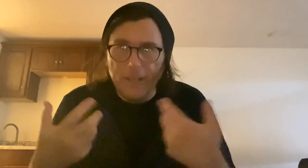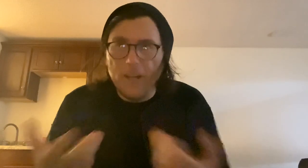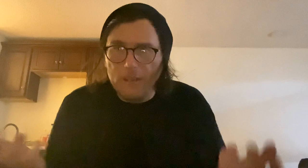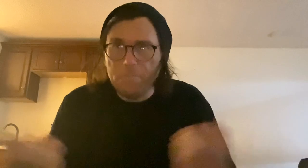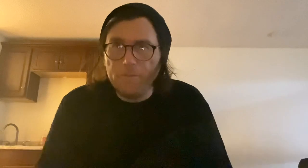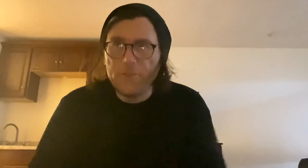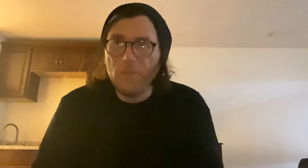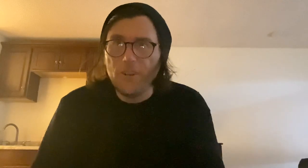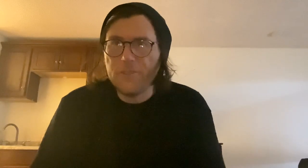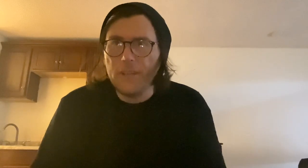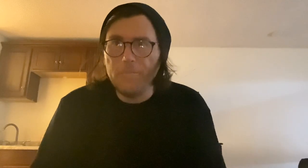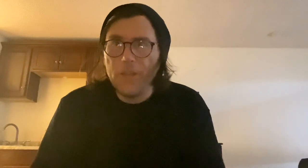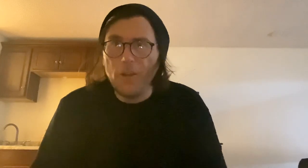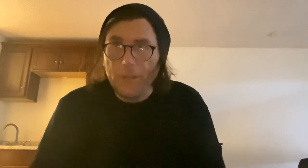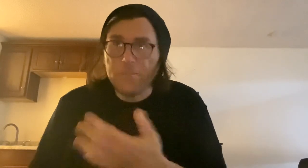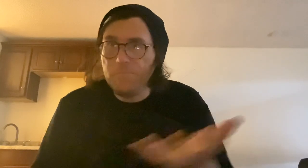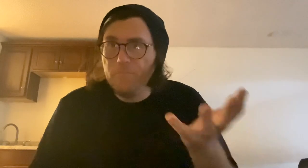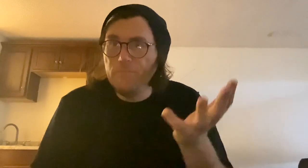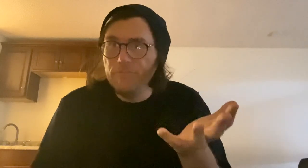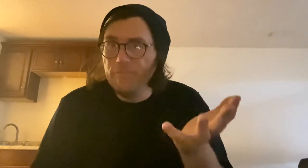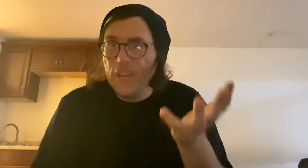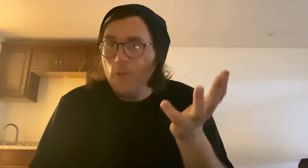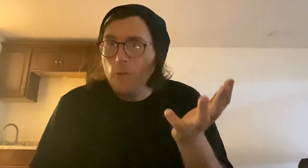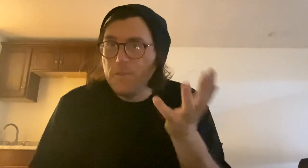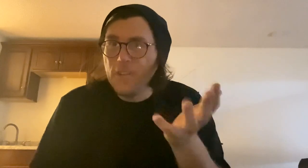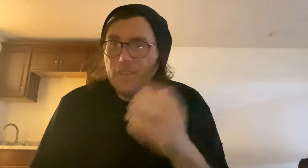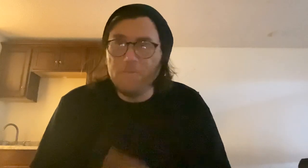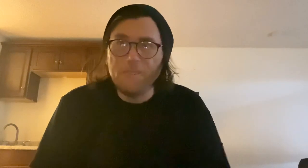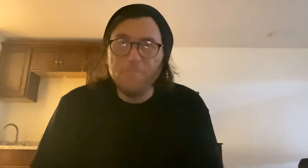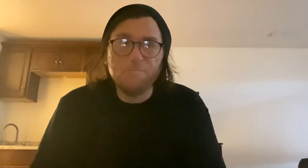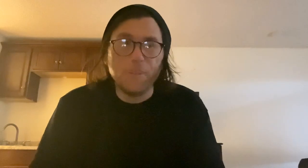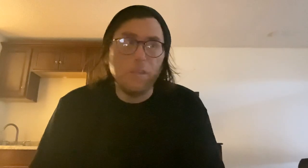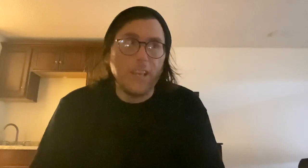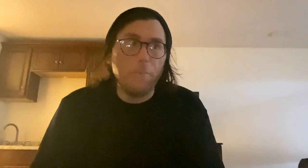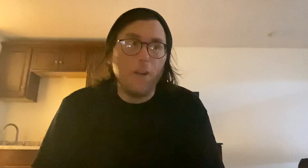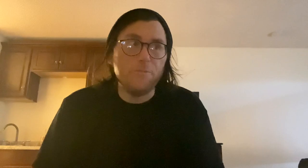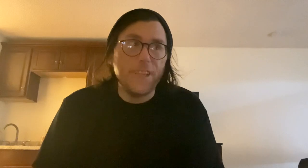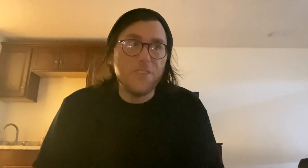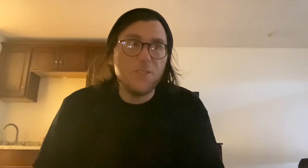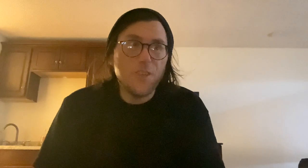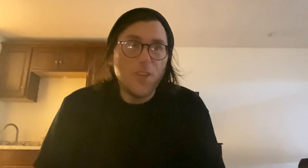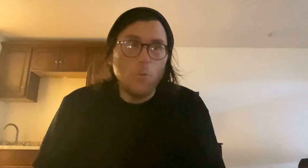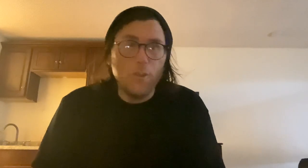a professional artist. Our biggest, I knew it was kind of complained about this, was